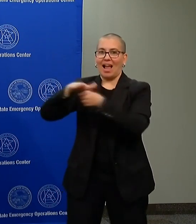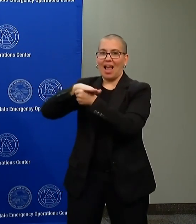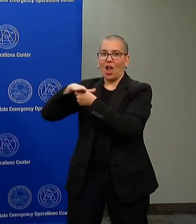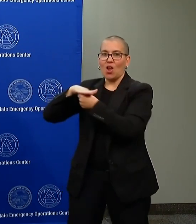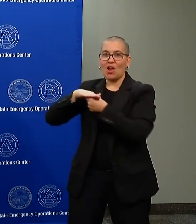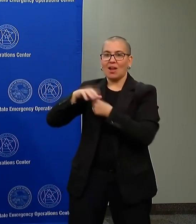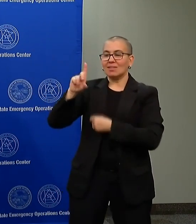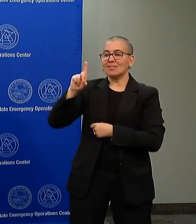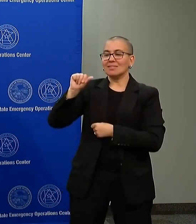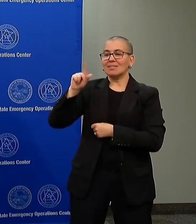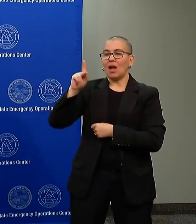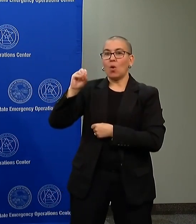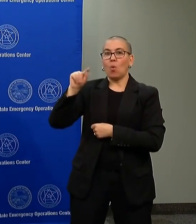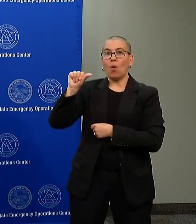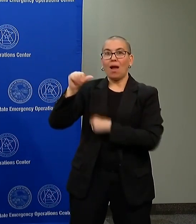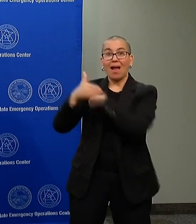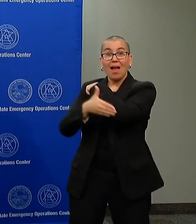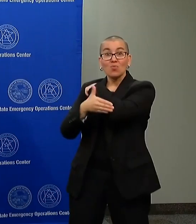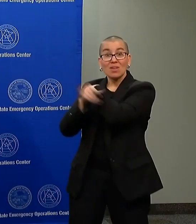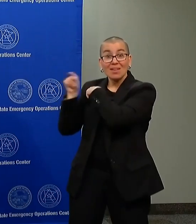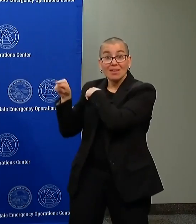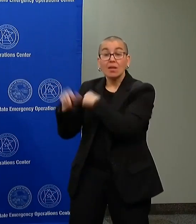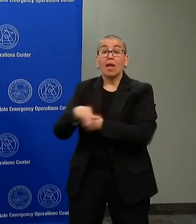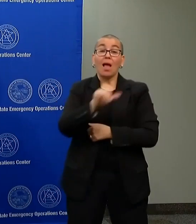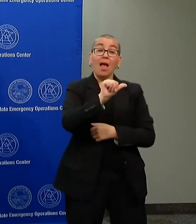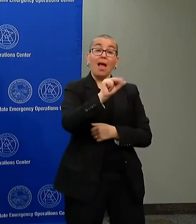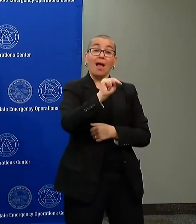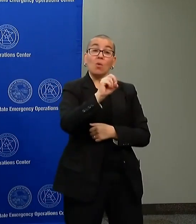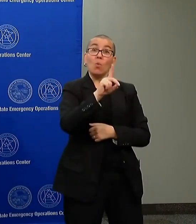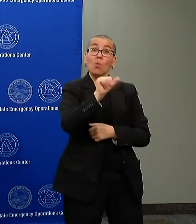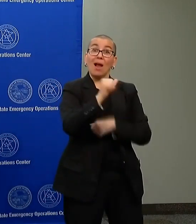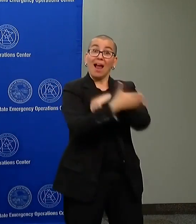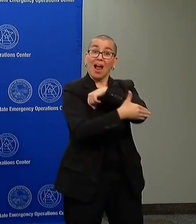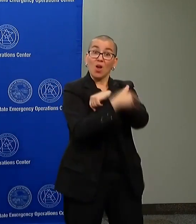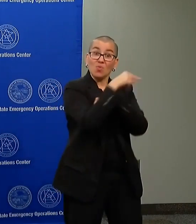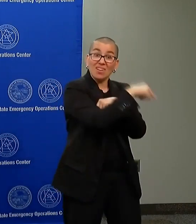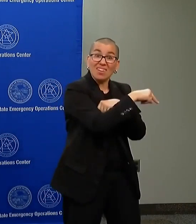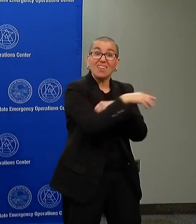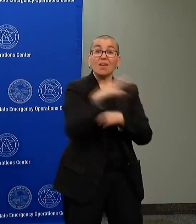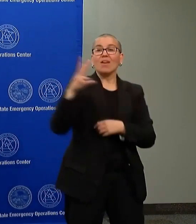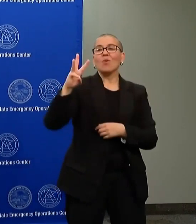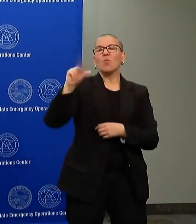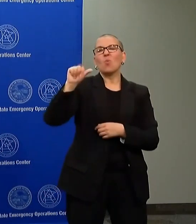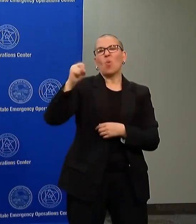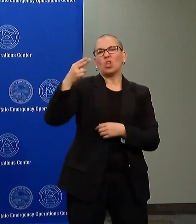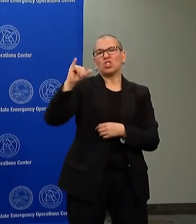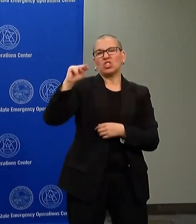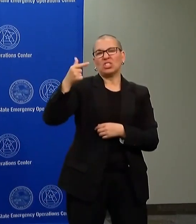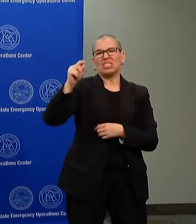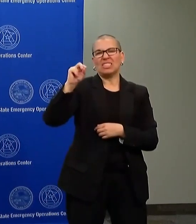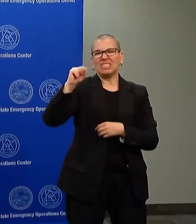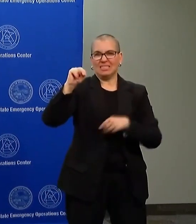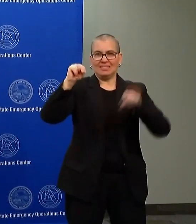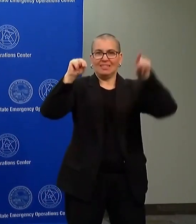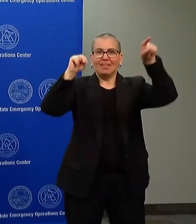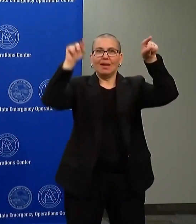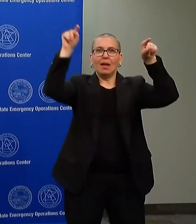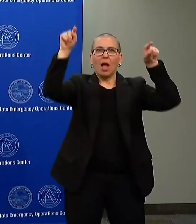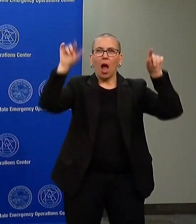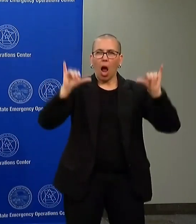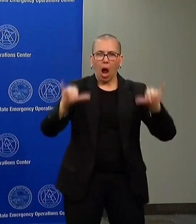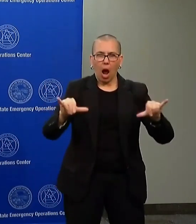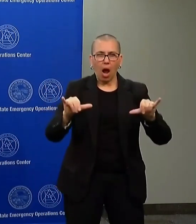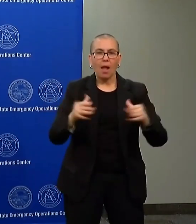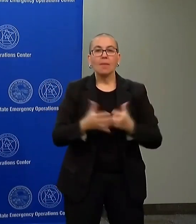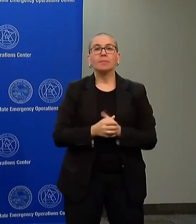that they also had crimes committed in their jurisdictions. Does the mayor's agree that anyone out tonight after eight o'clock is